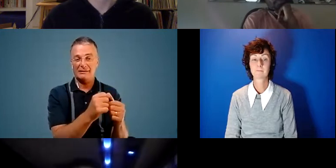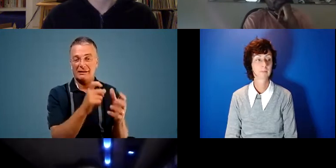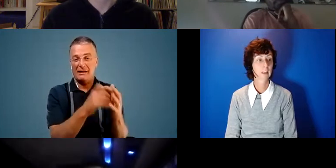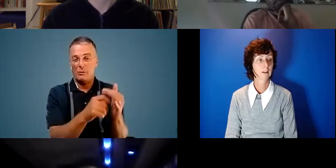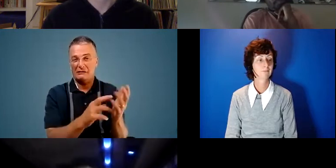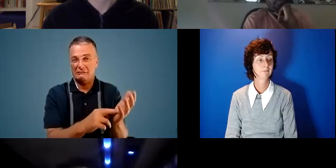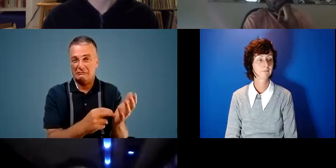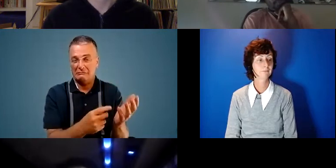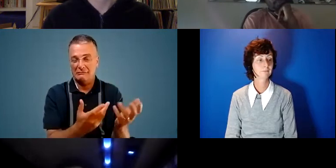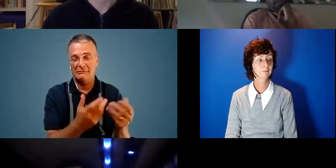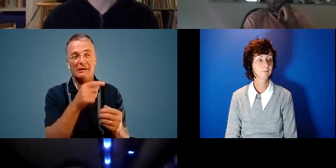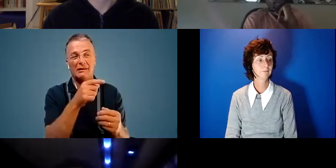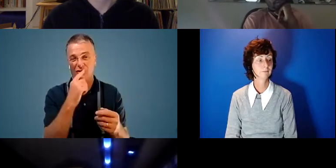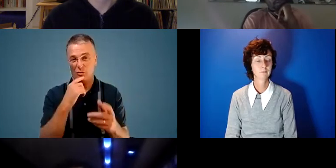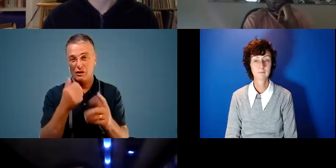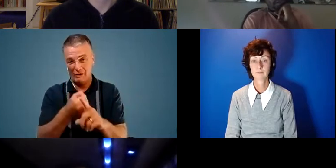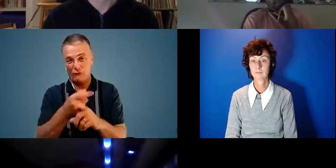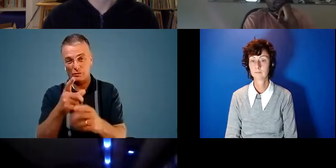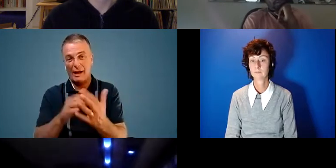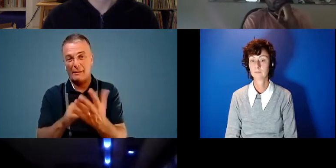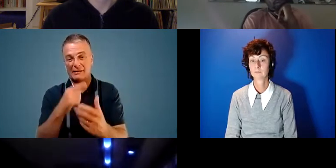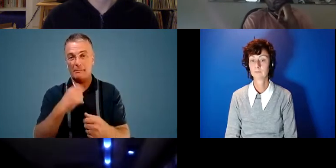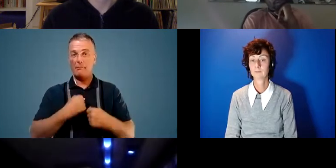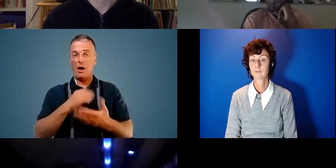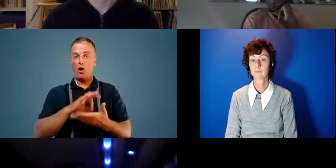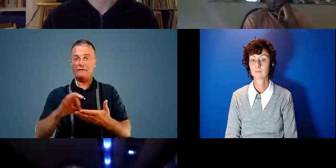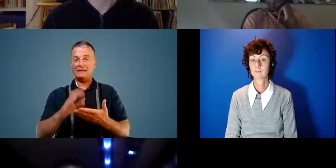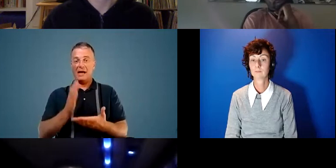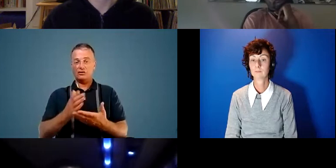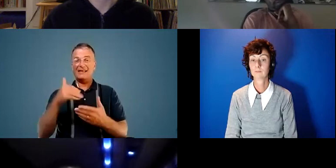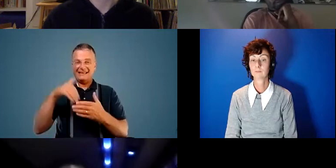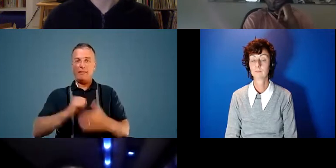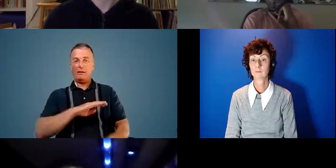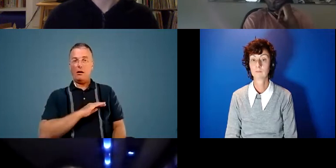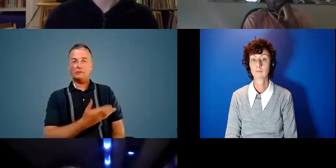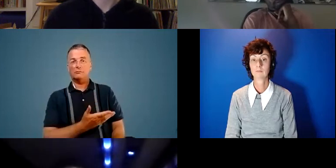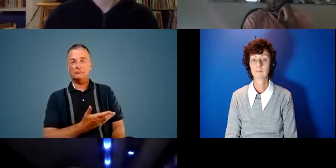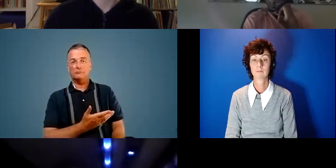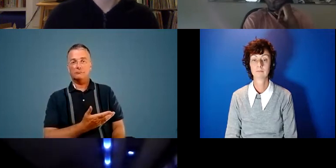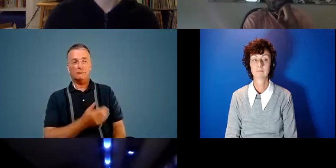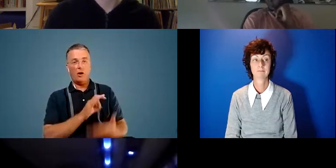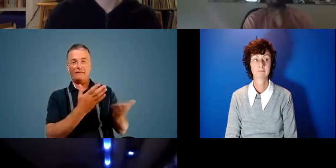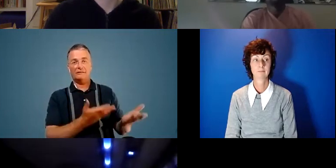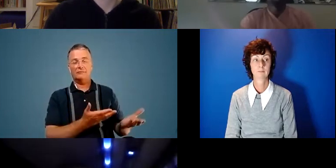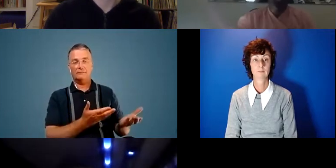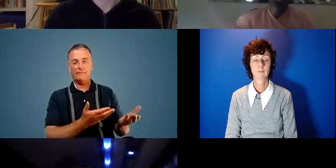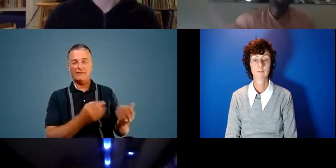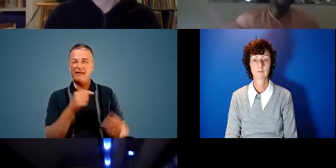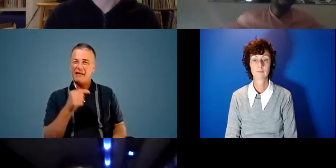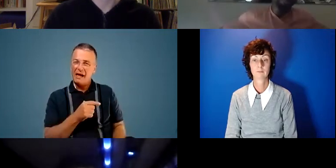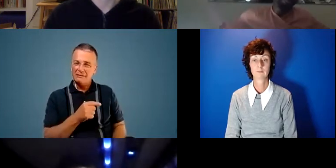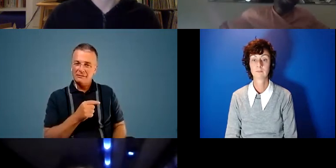reinforce what emma was saying as well like for me for example my office is actually in my garden um and that just